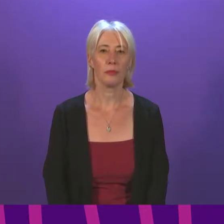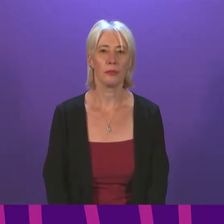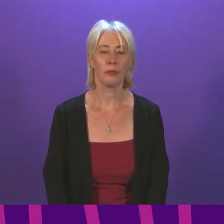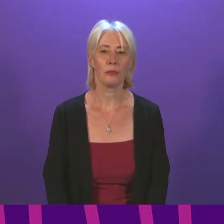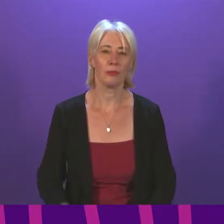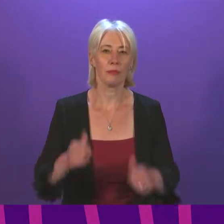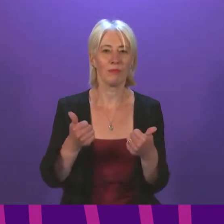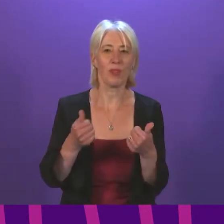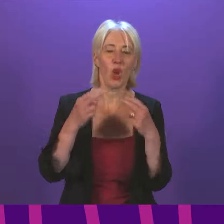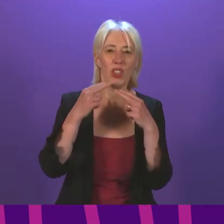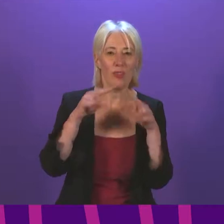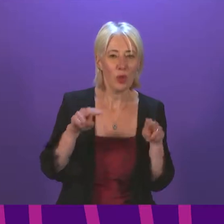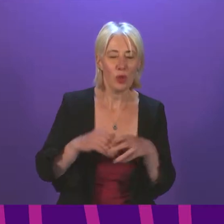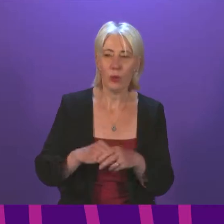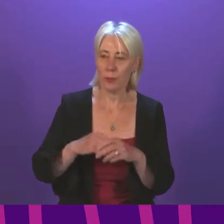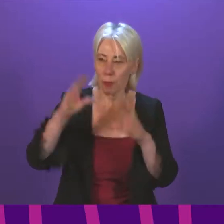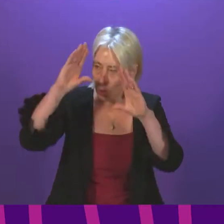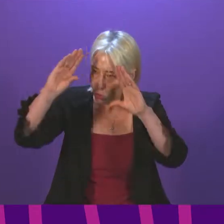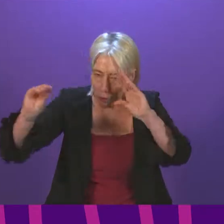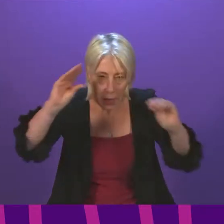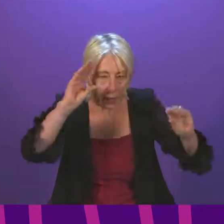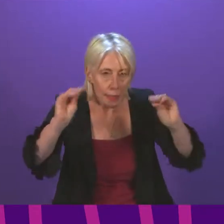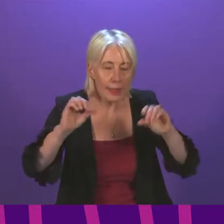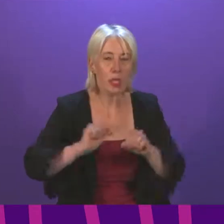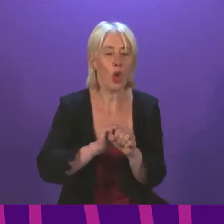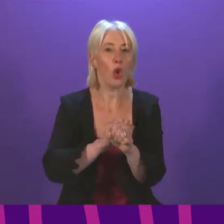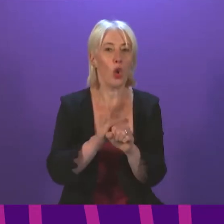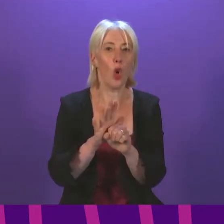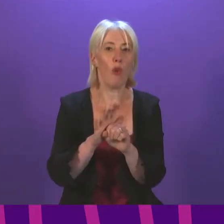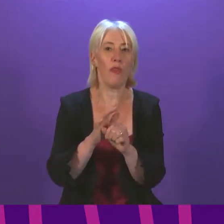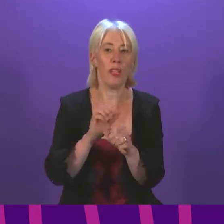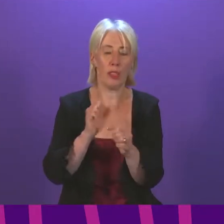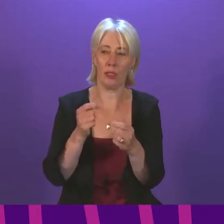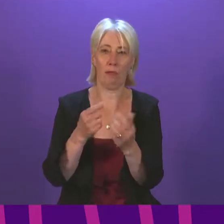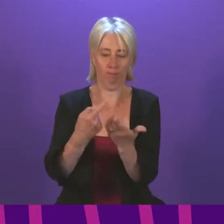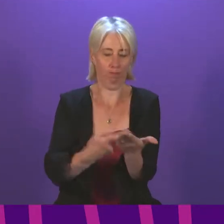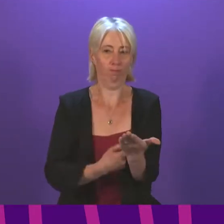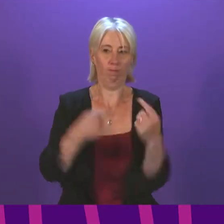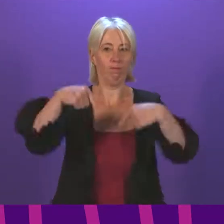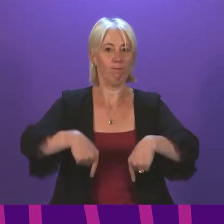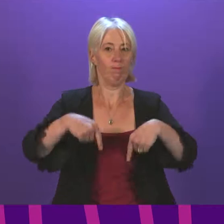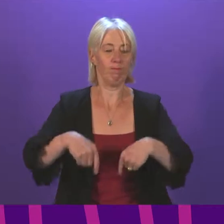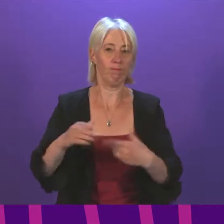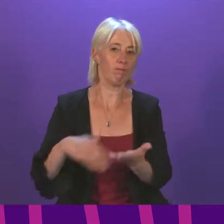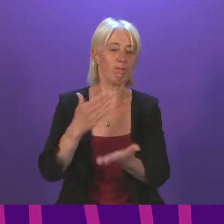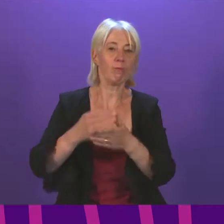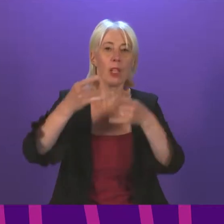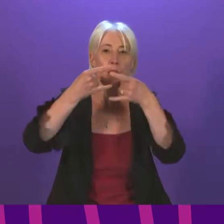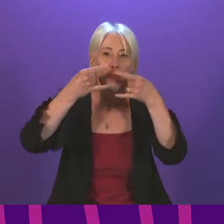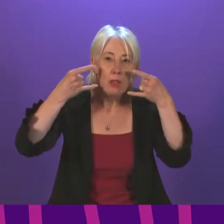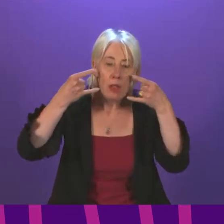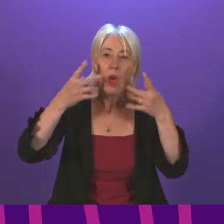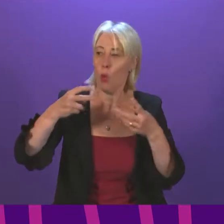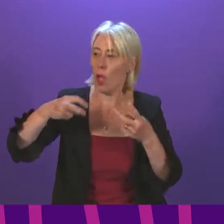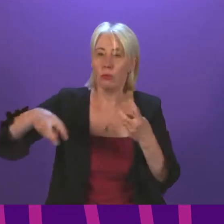Good afternoon. Can I remind members of the Covid related measures that are in place and that face coverings should be worn when